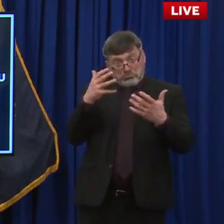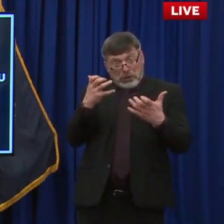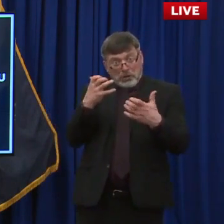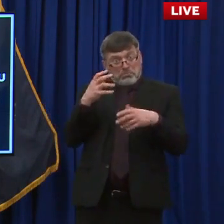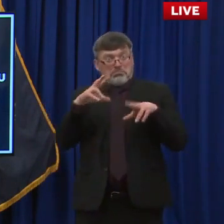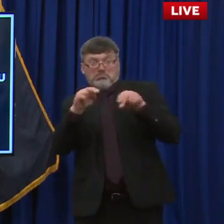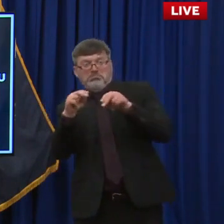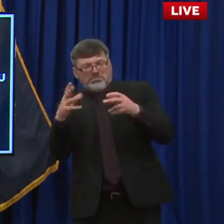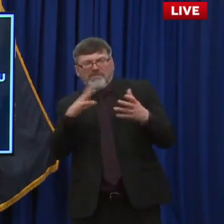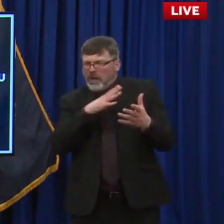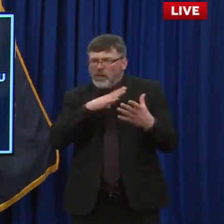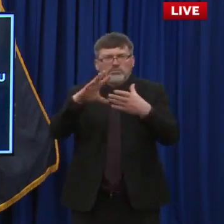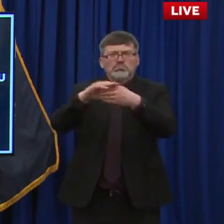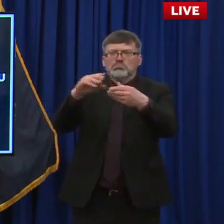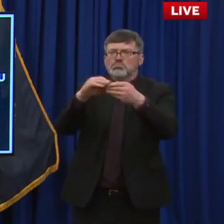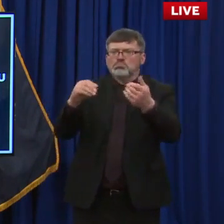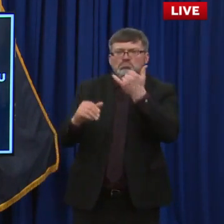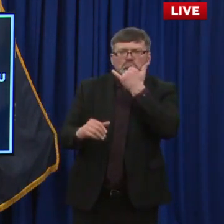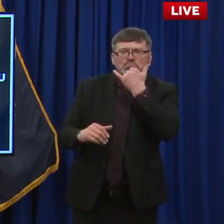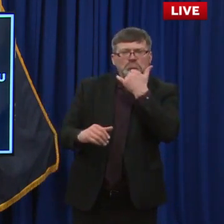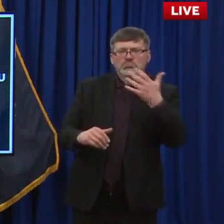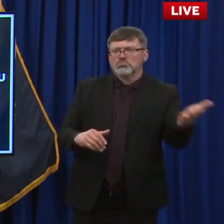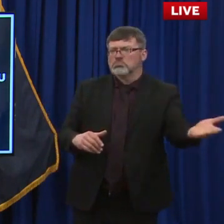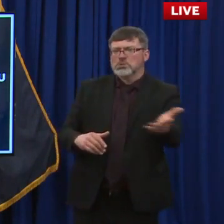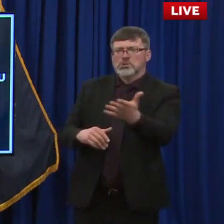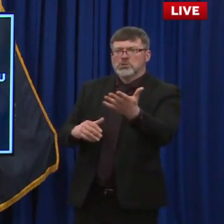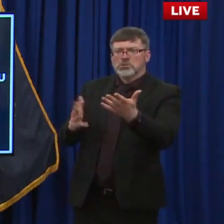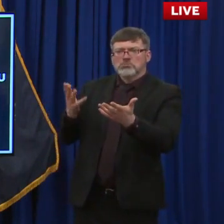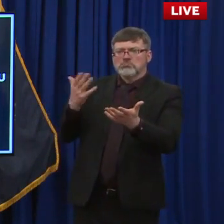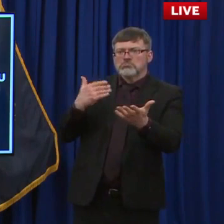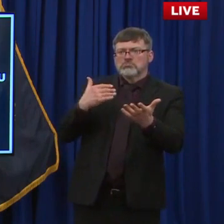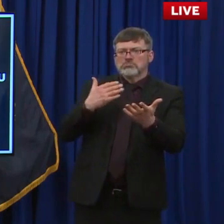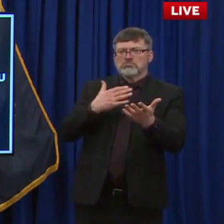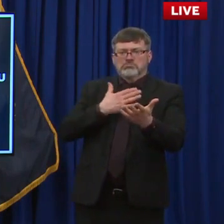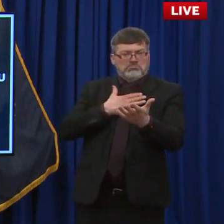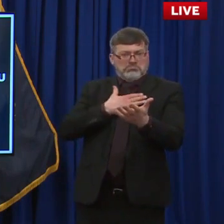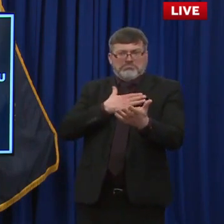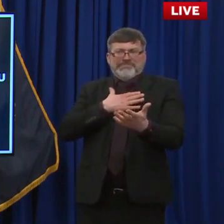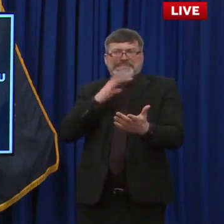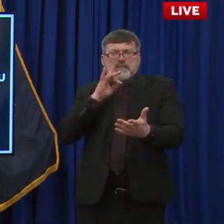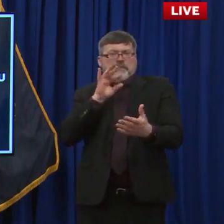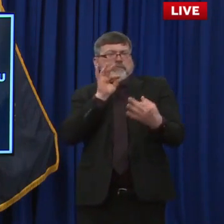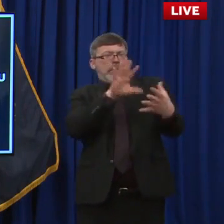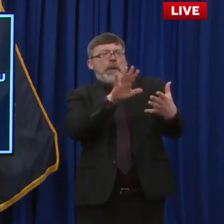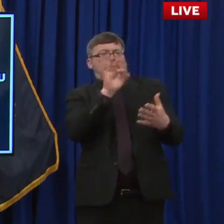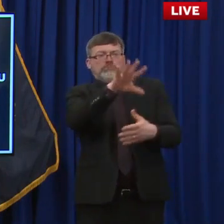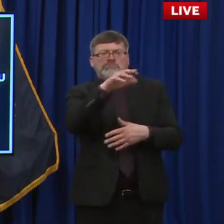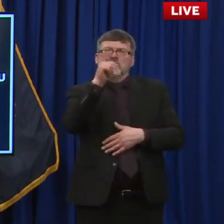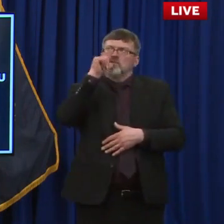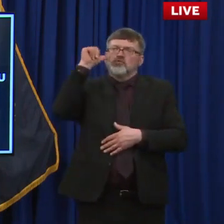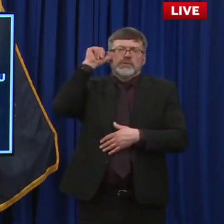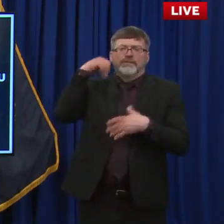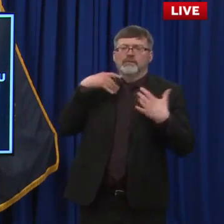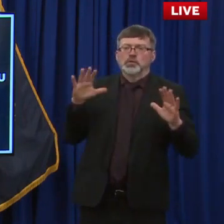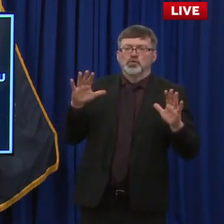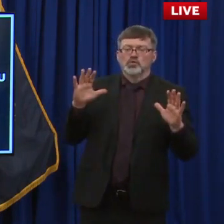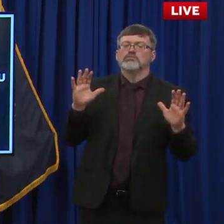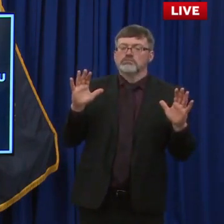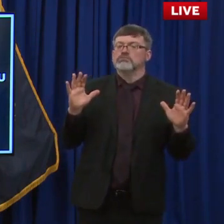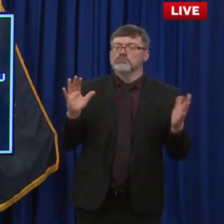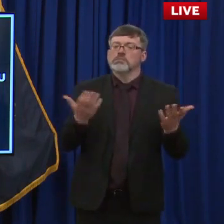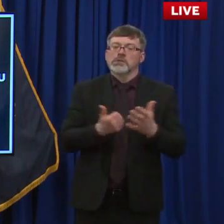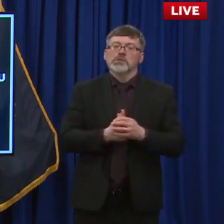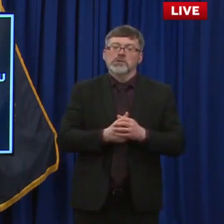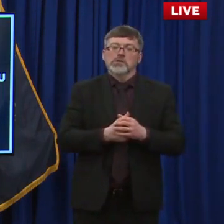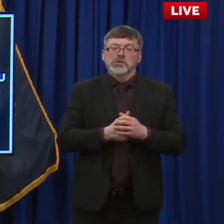responded. I sent a letter back today or maybe even yesterday, just talking about all these issues I just discussed with you. But I think it could